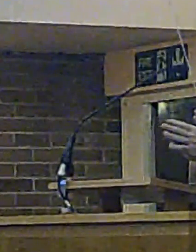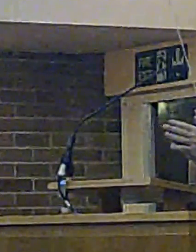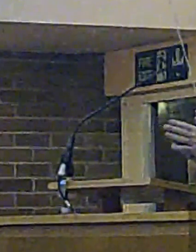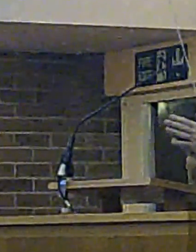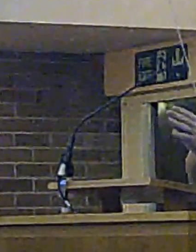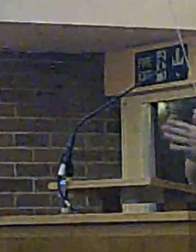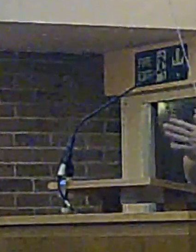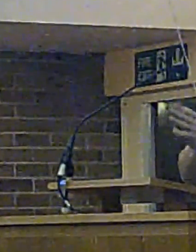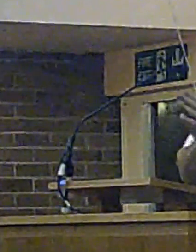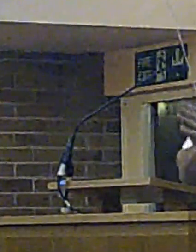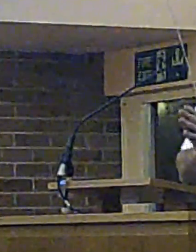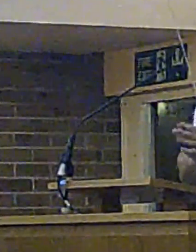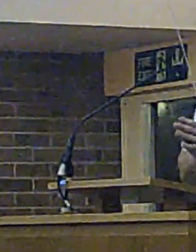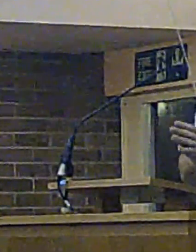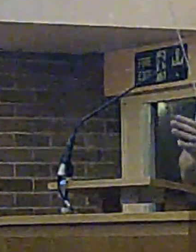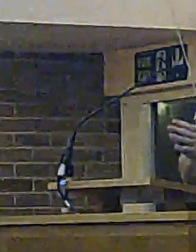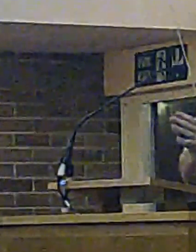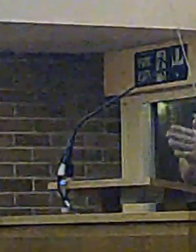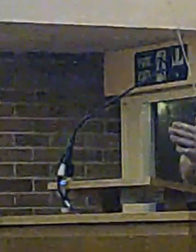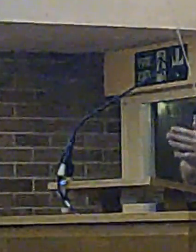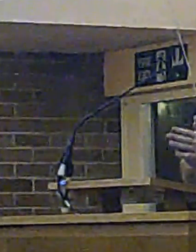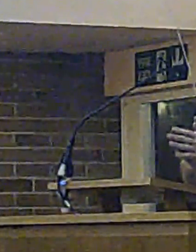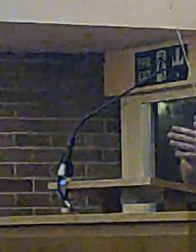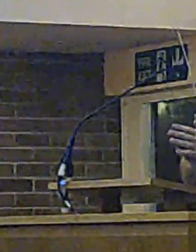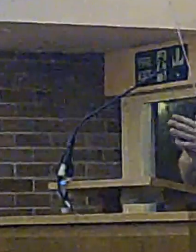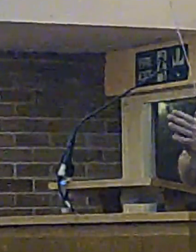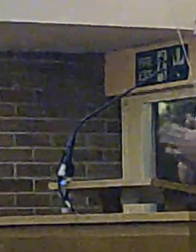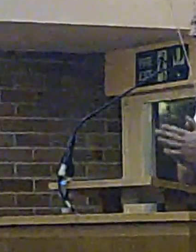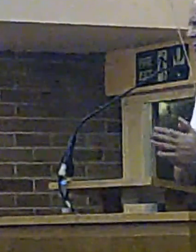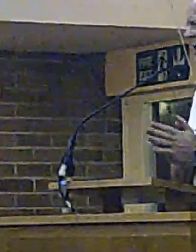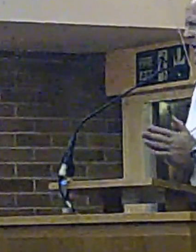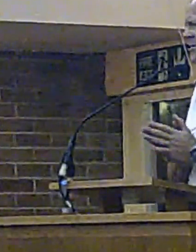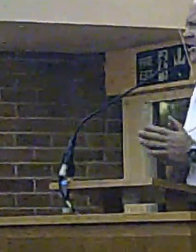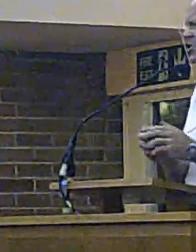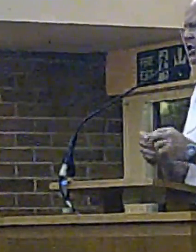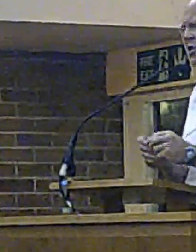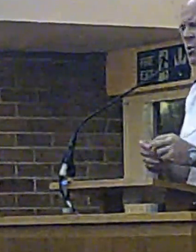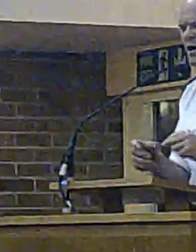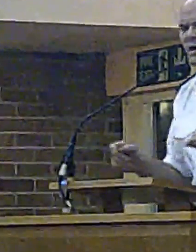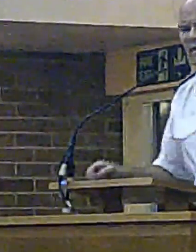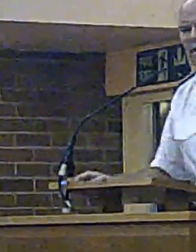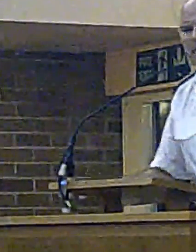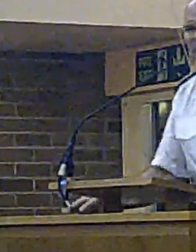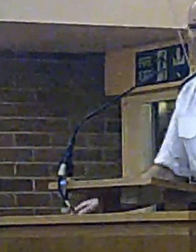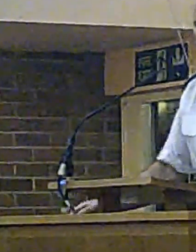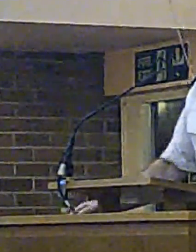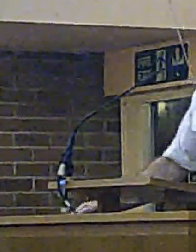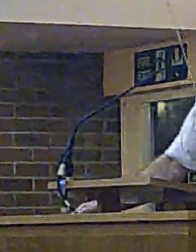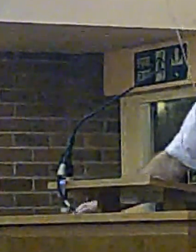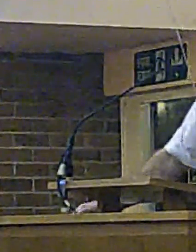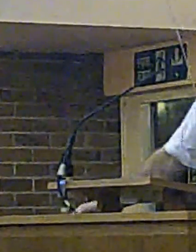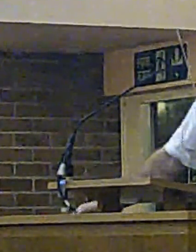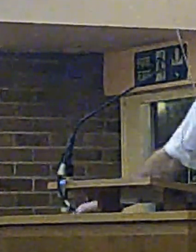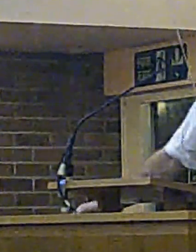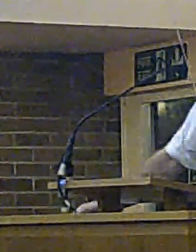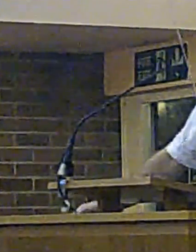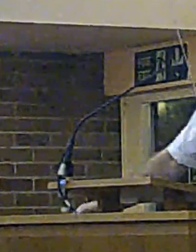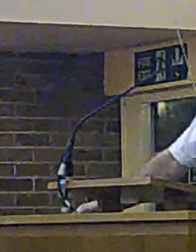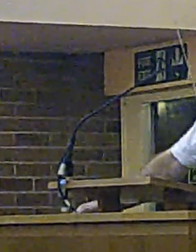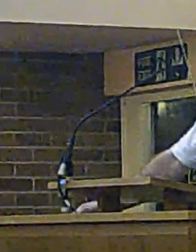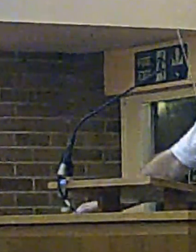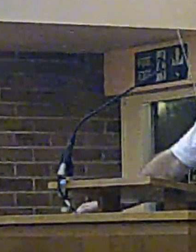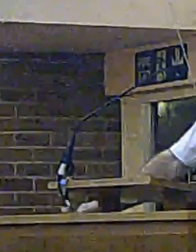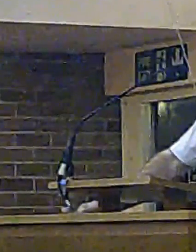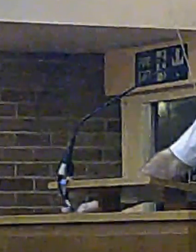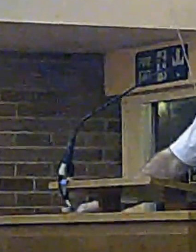tonight, and I will make clear what my position is in relation to the matter of the proposed merger.